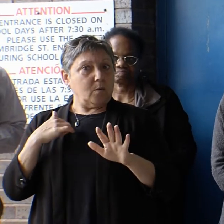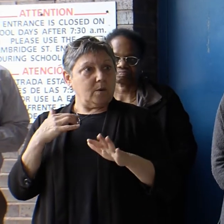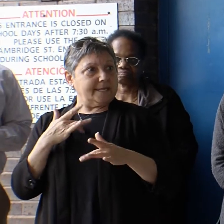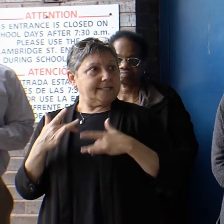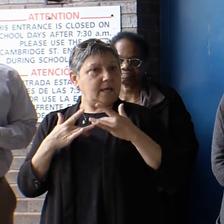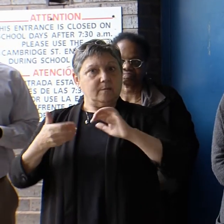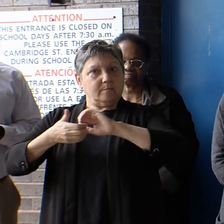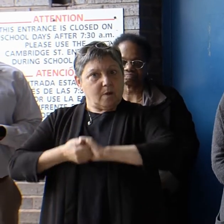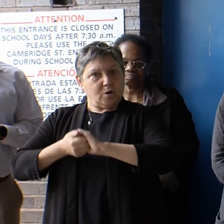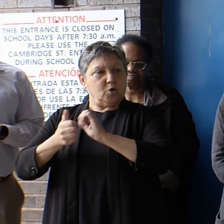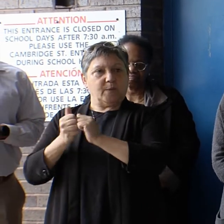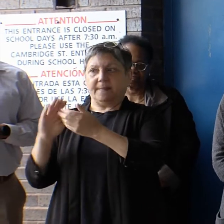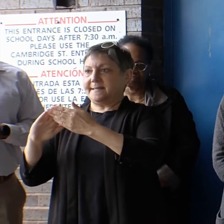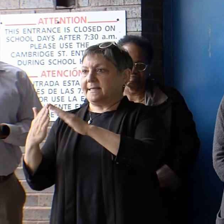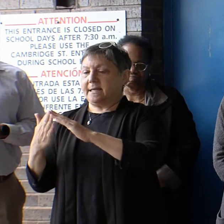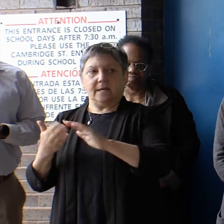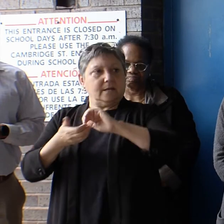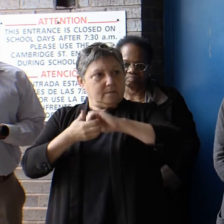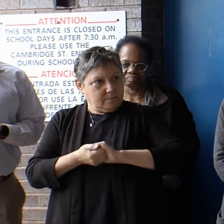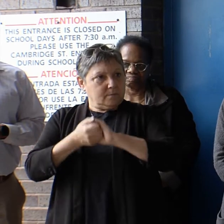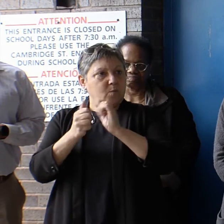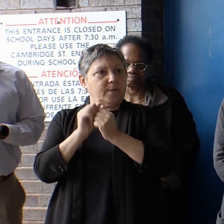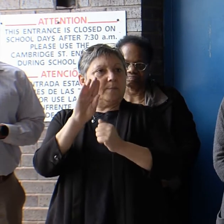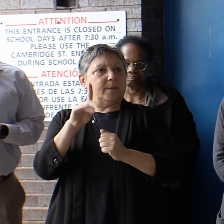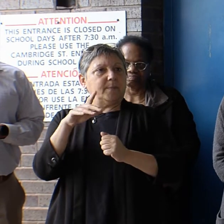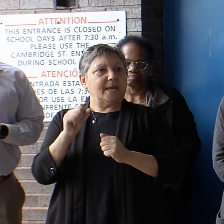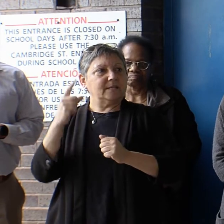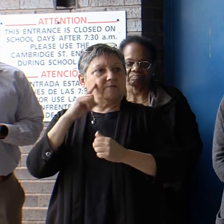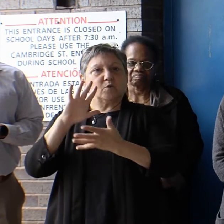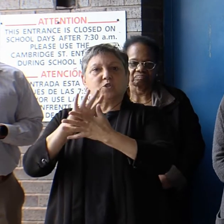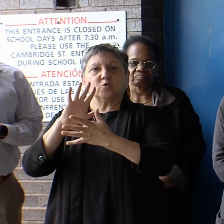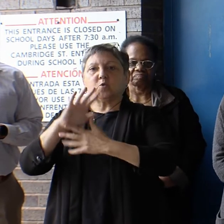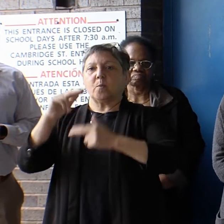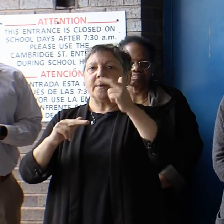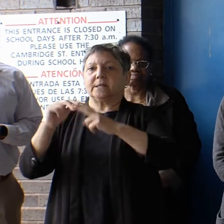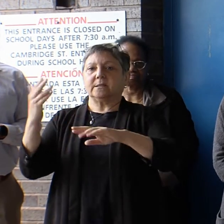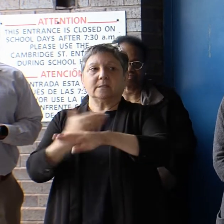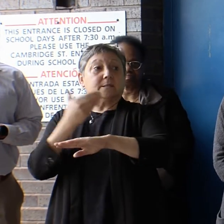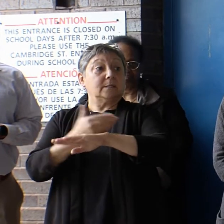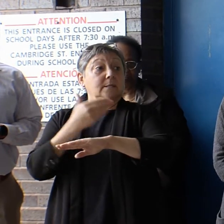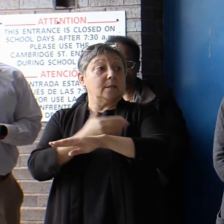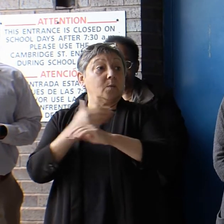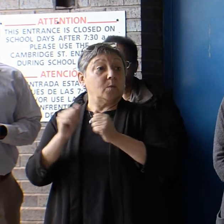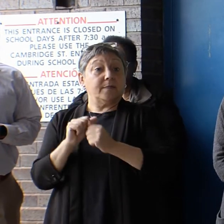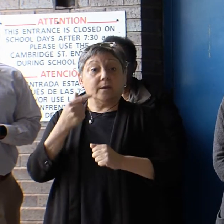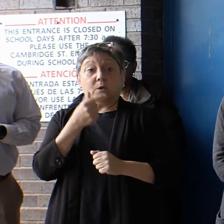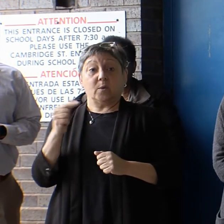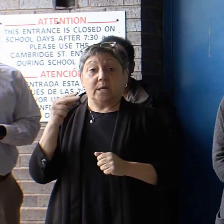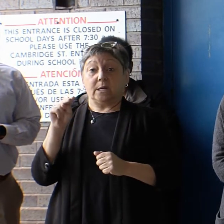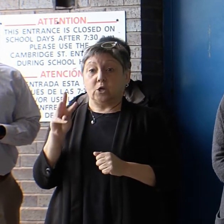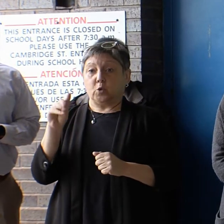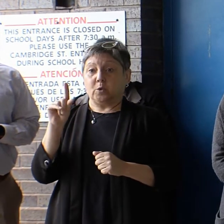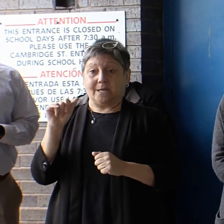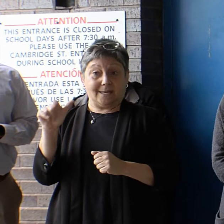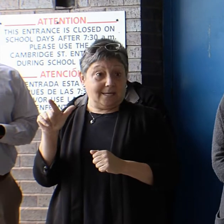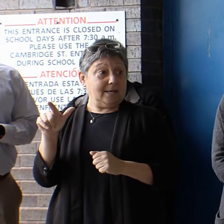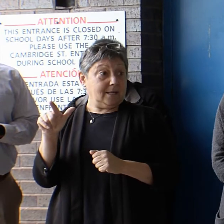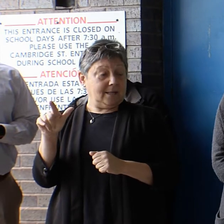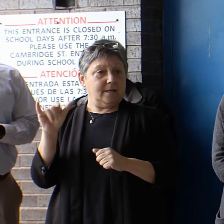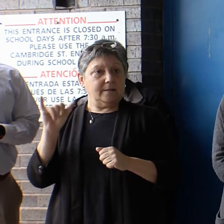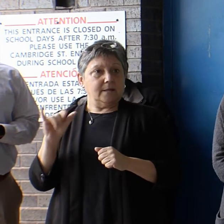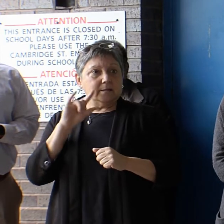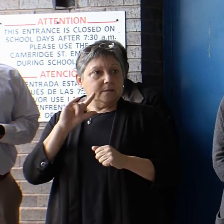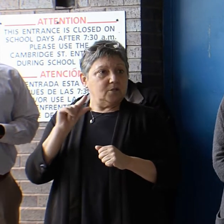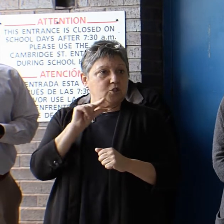partnering with the city and the district on these much needed upgrades to school facilities through Green New Deal for Boston Public Schools. This initiative will